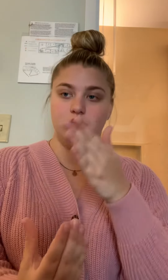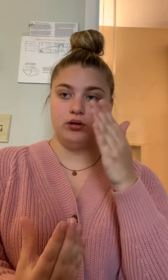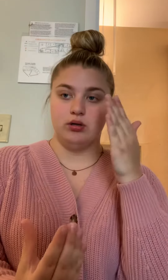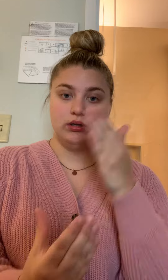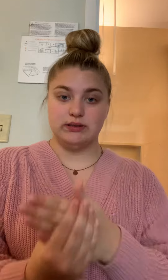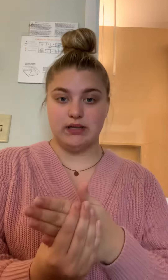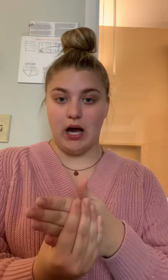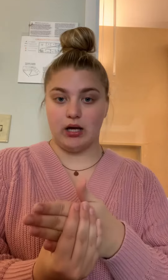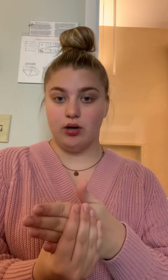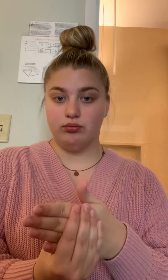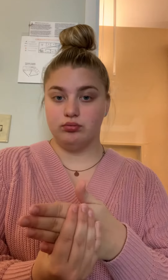Taco.